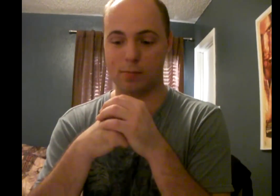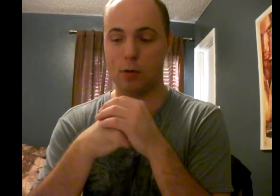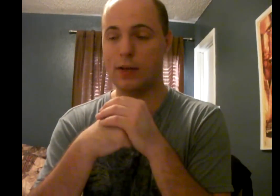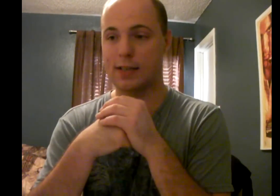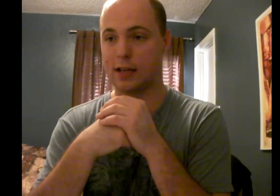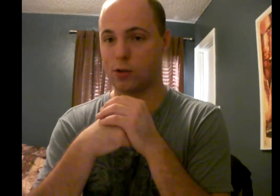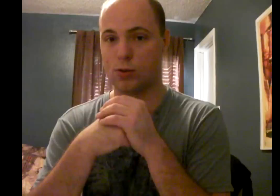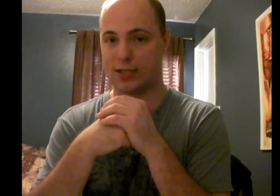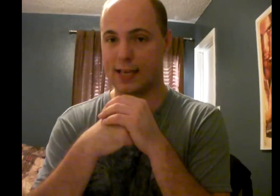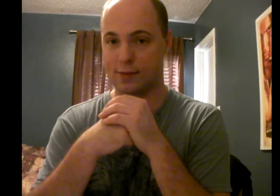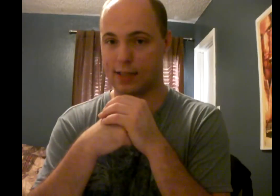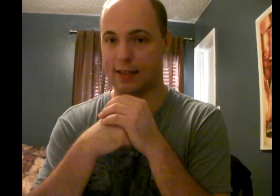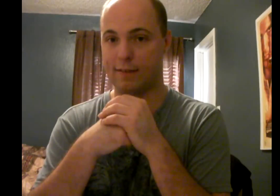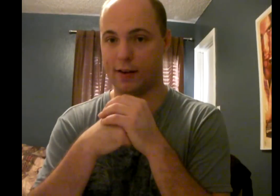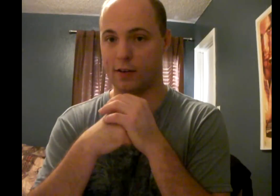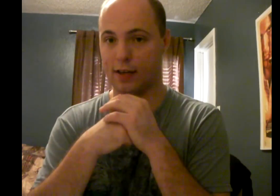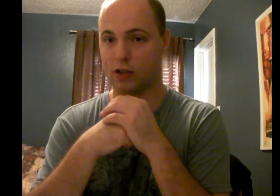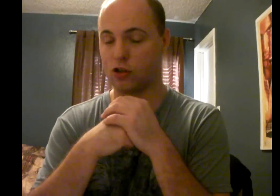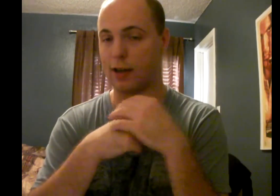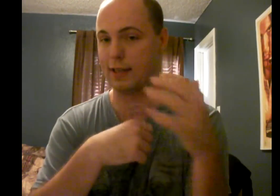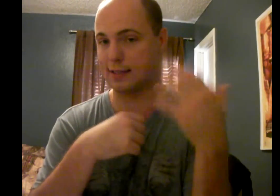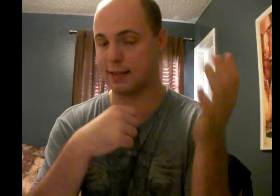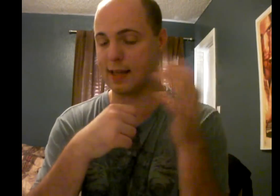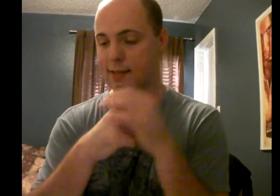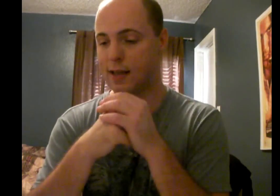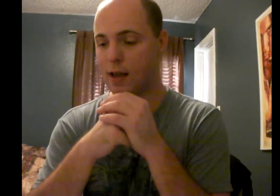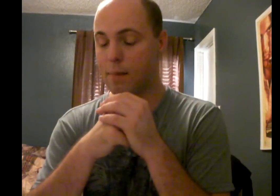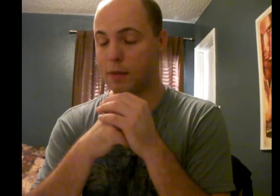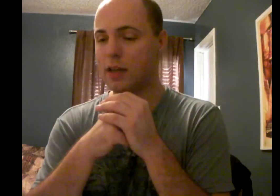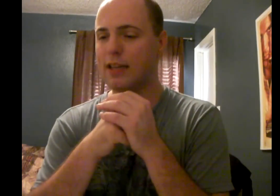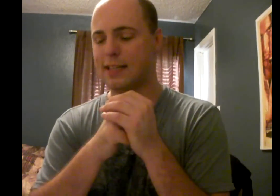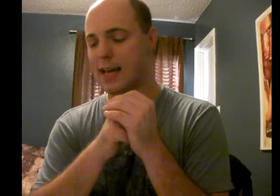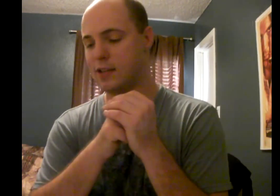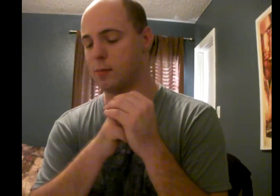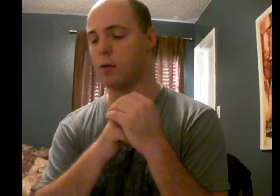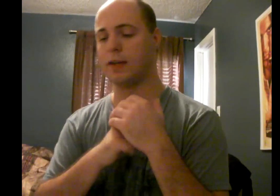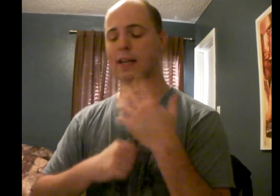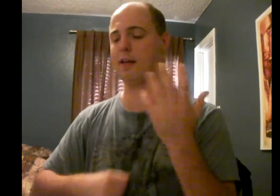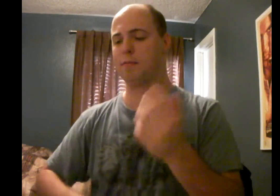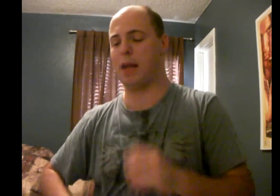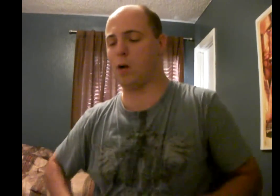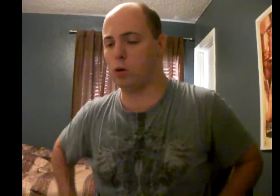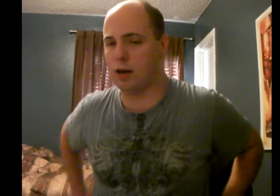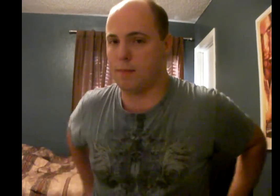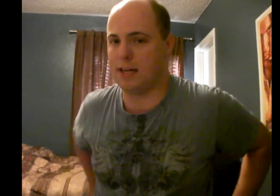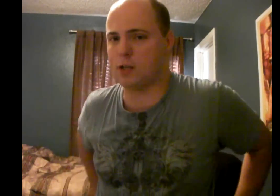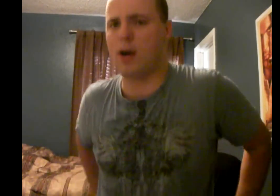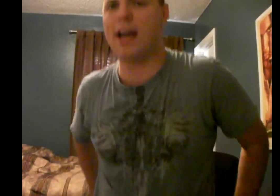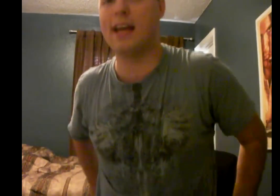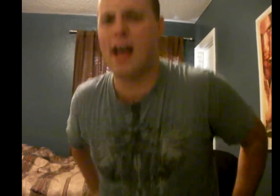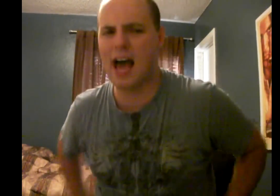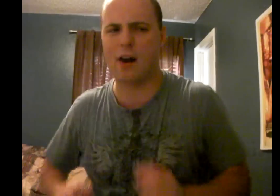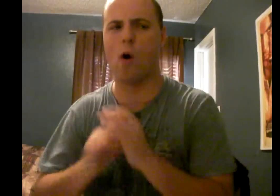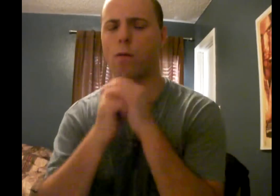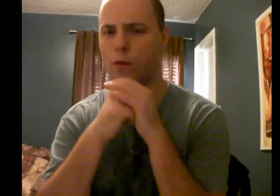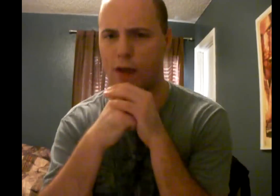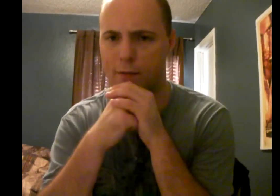Their movies got so successful that they figured they could try less and less. But luckily, disaster movie didn't make a whole lot of money. So I had hope for